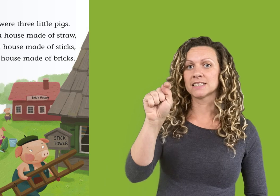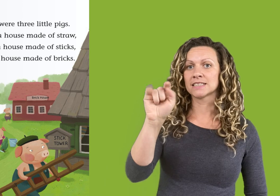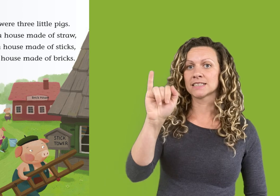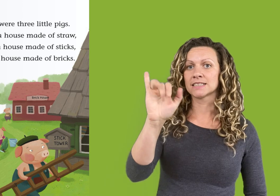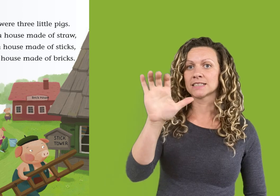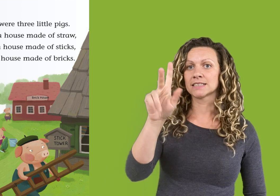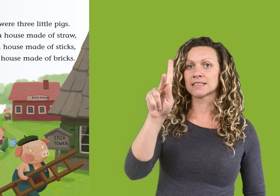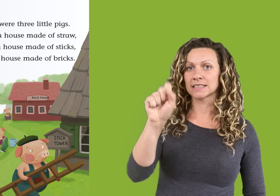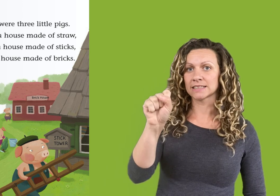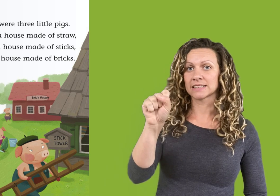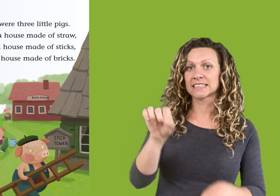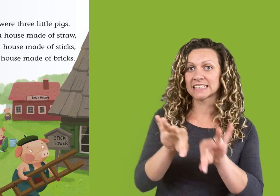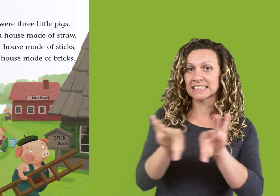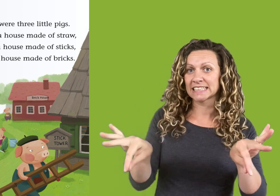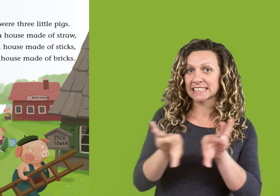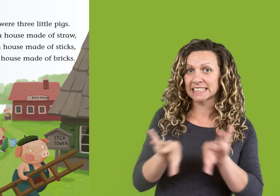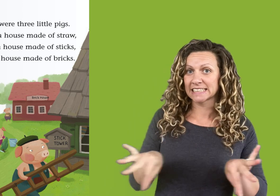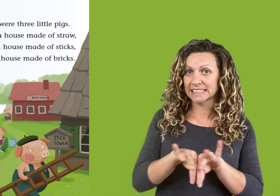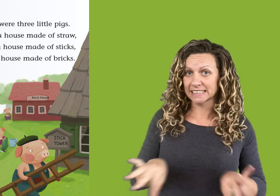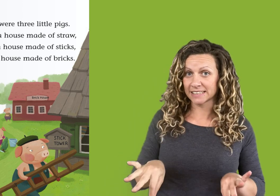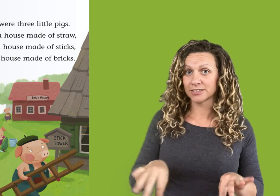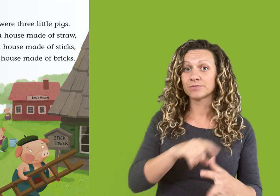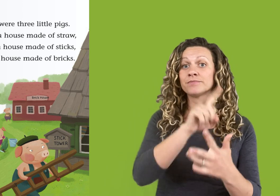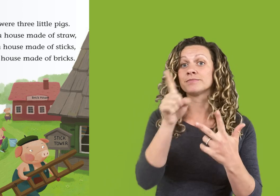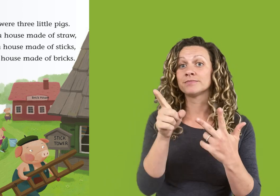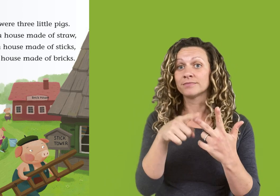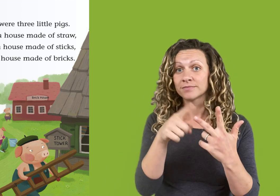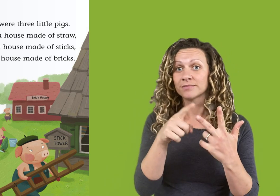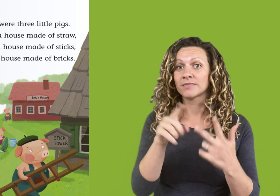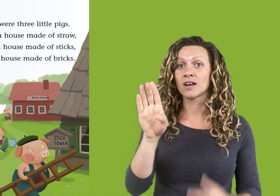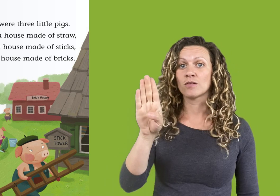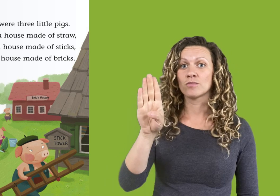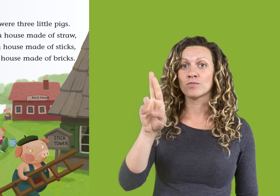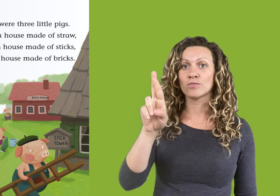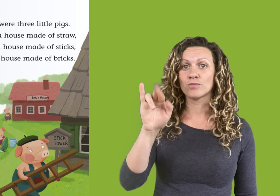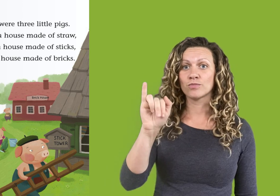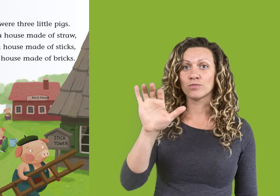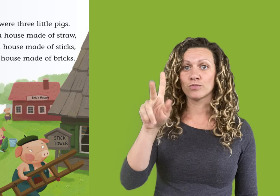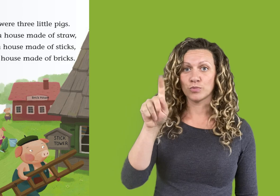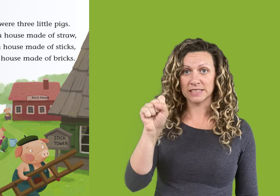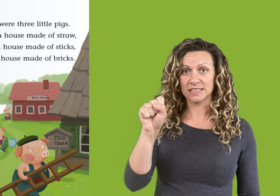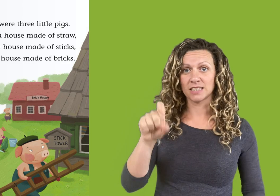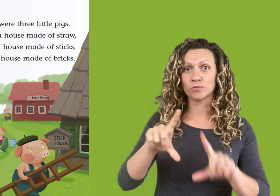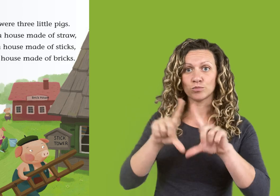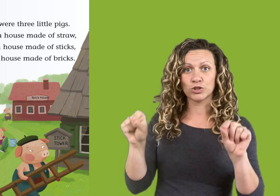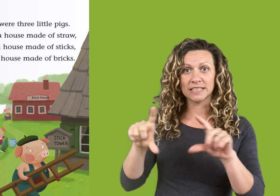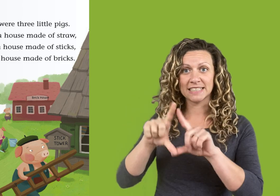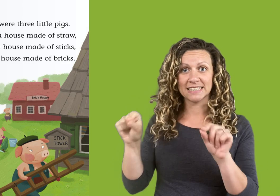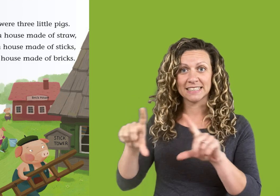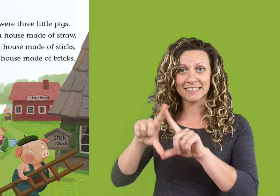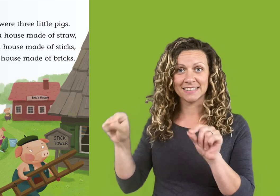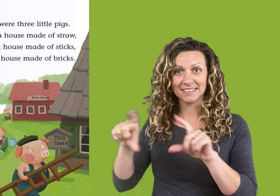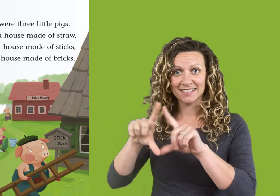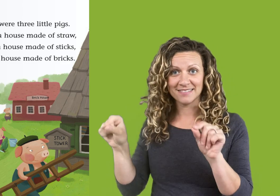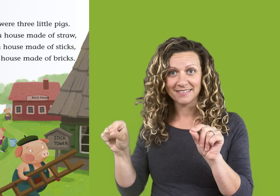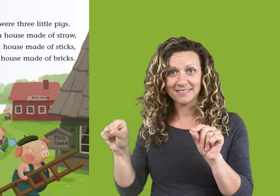One lived in a house made of sticks. And one in a house made of bricks.